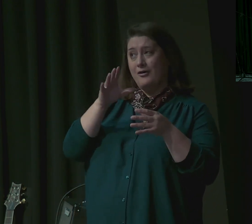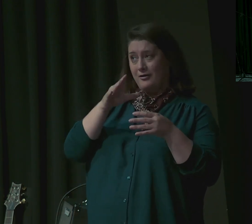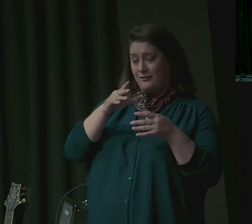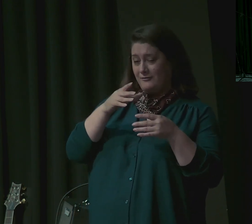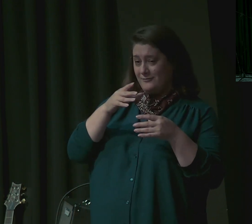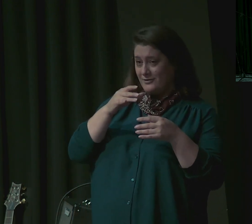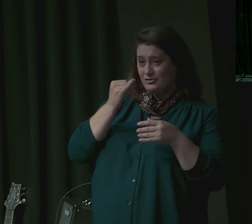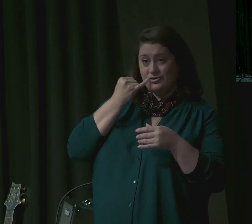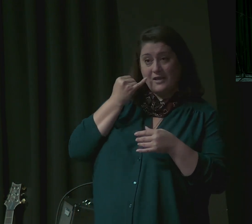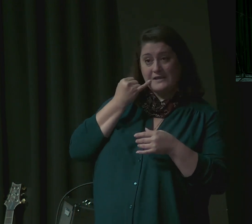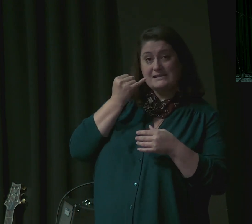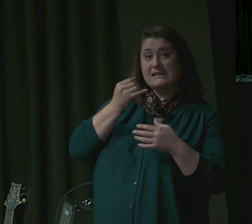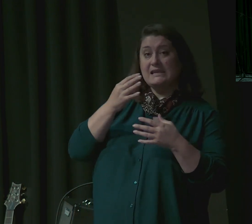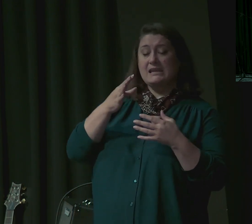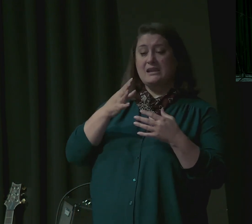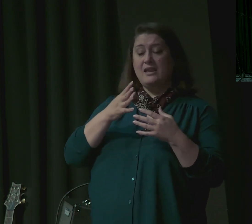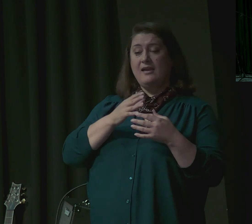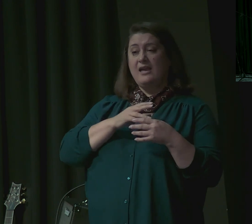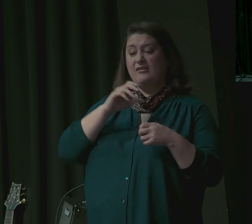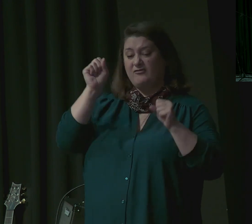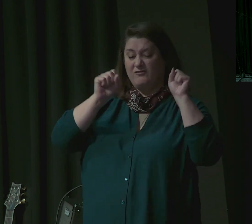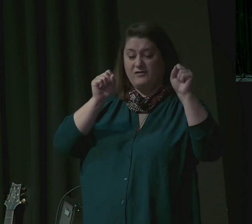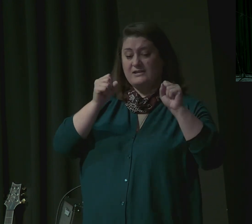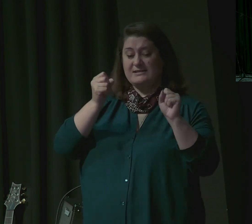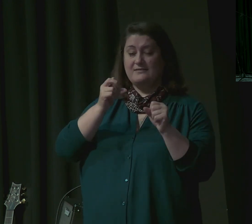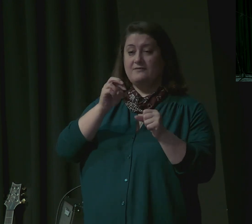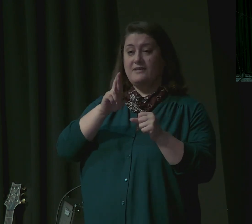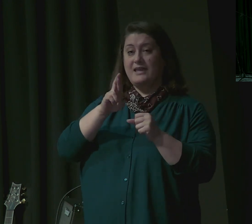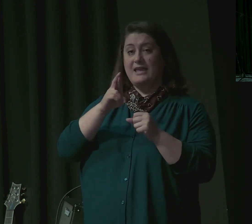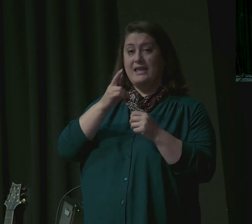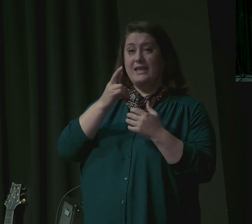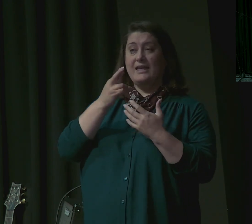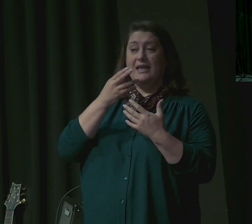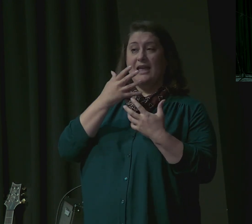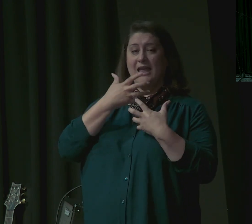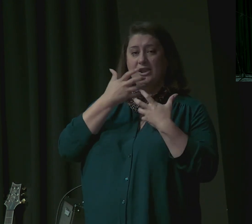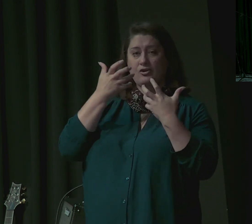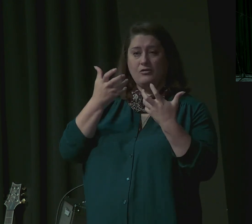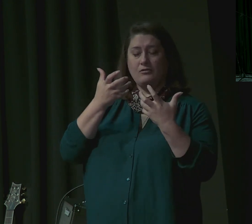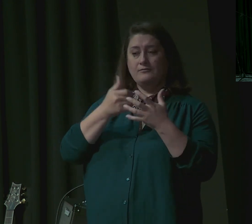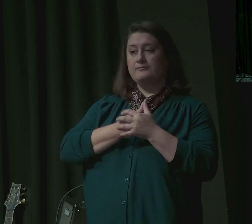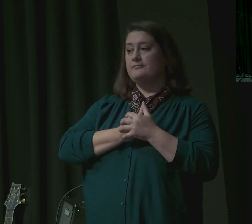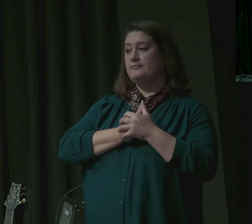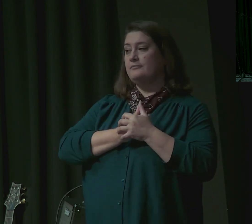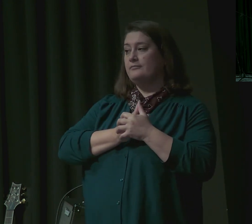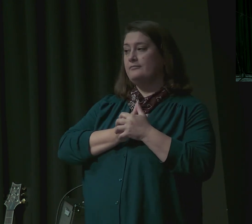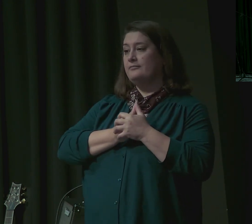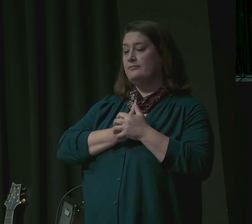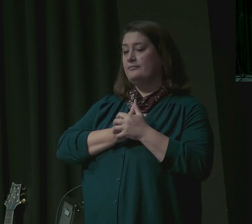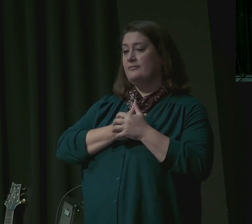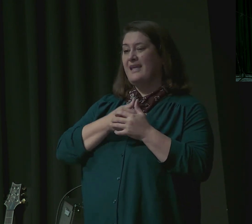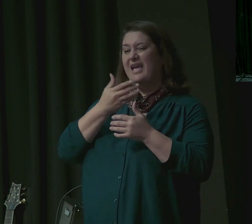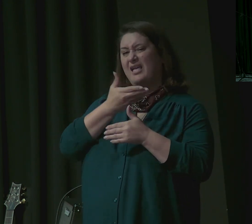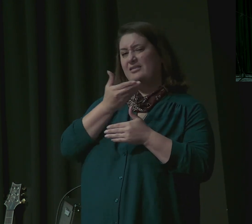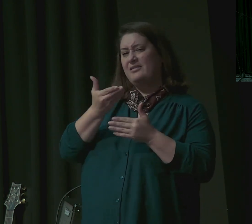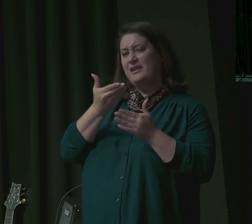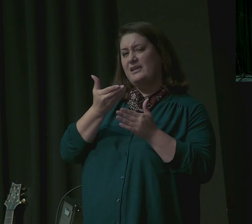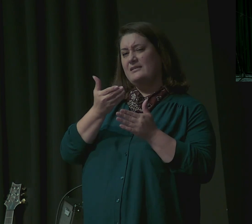rivalries dissension division envy drunkenness orgies things like this I warn you as I